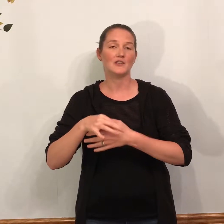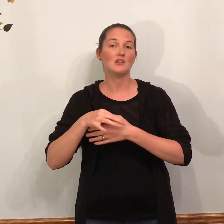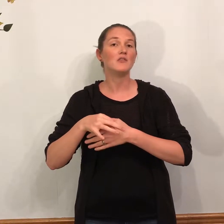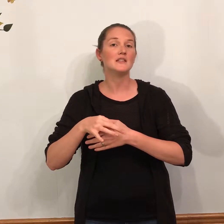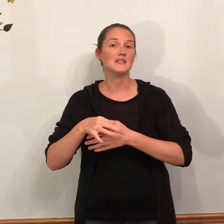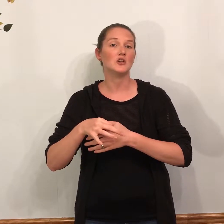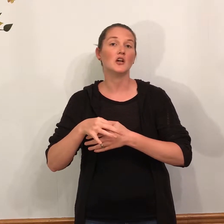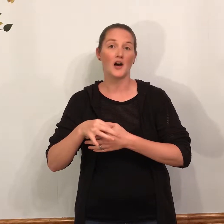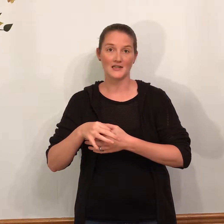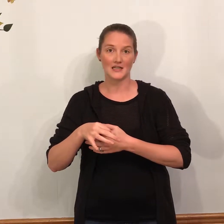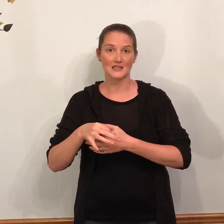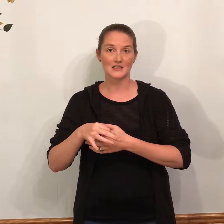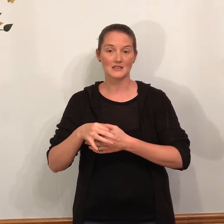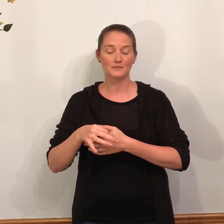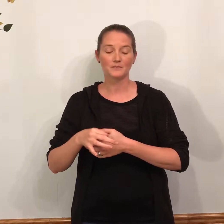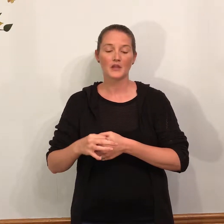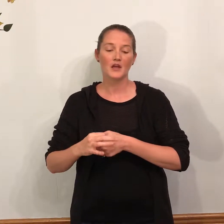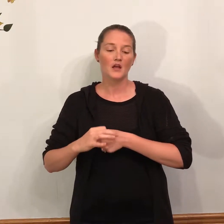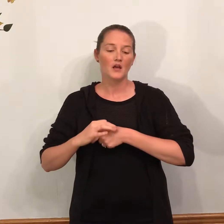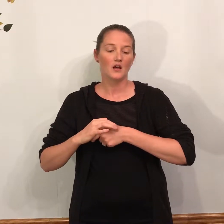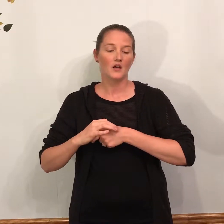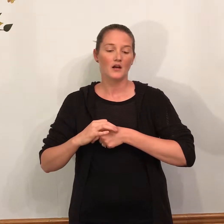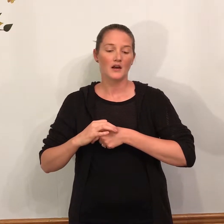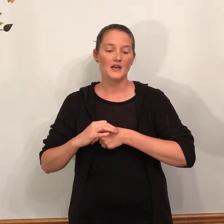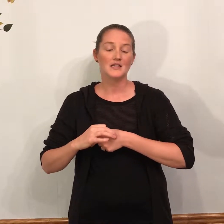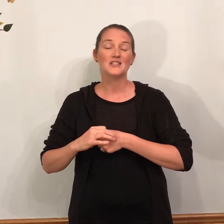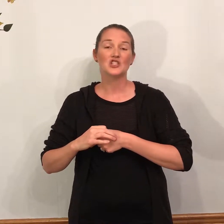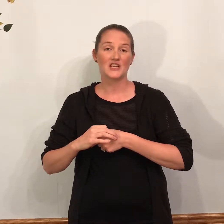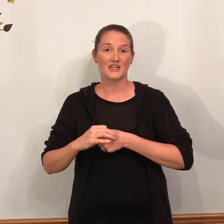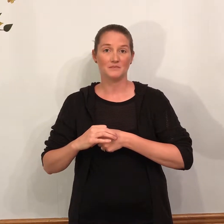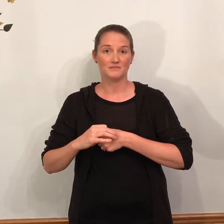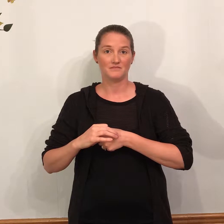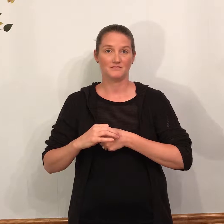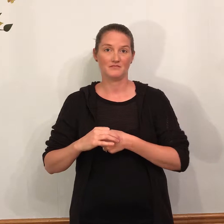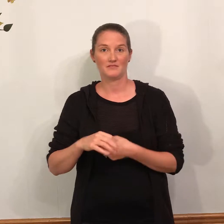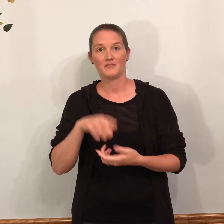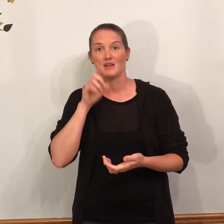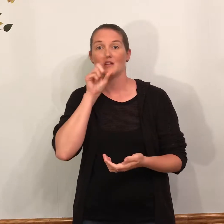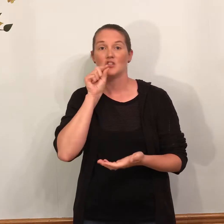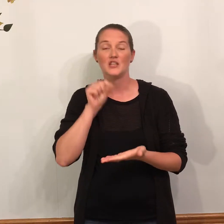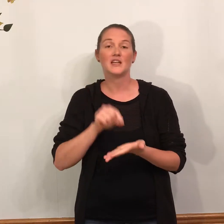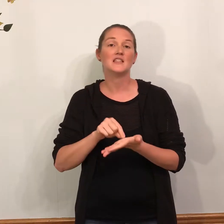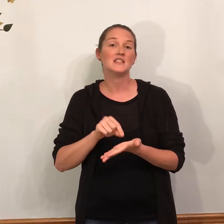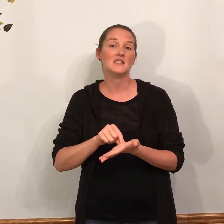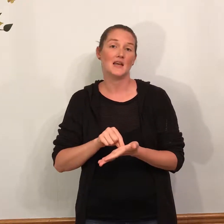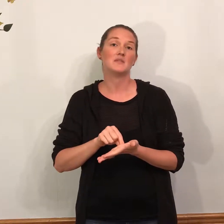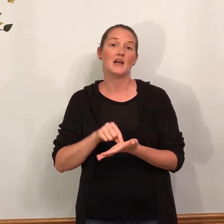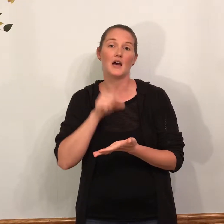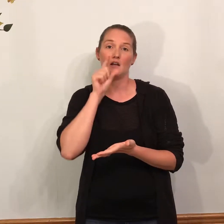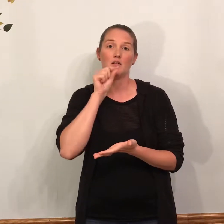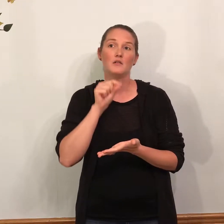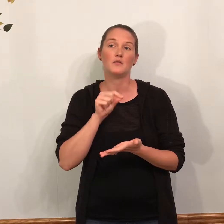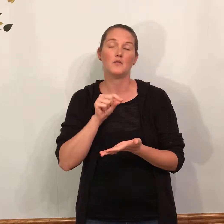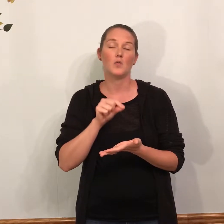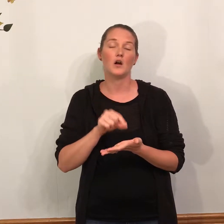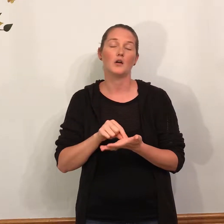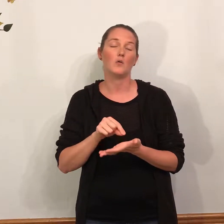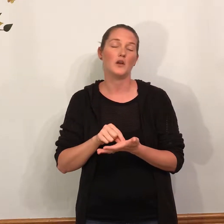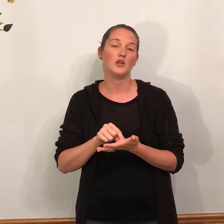tell the difference is in your context. All right, chicken. Chicken is the same sign for when